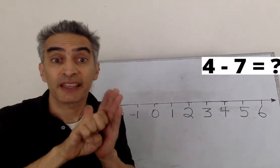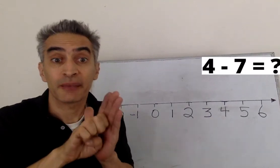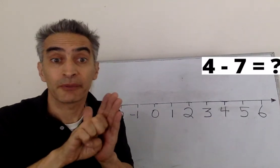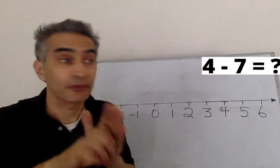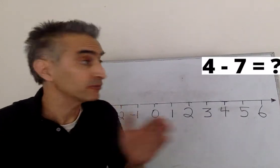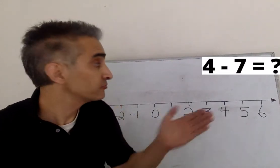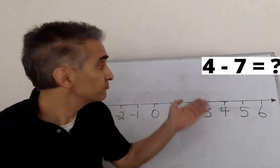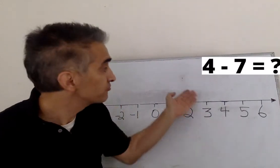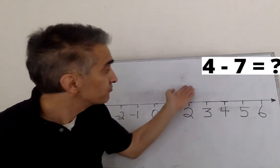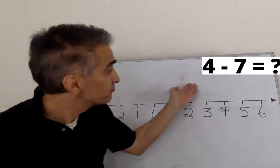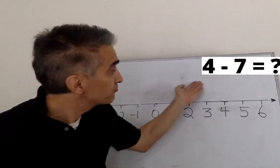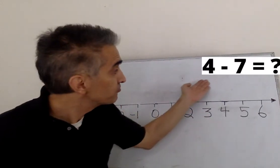Another example.